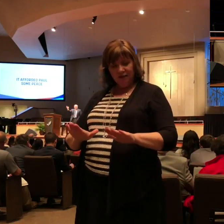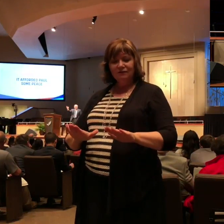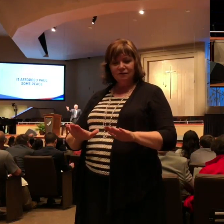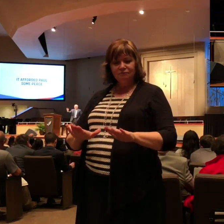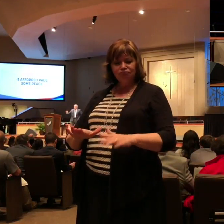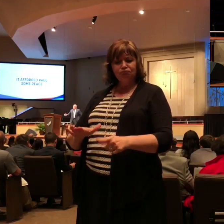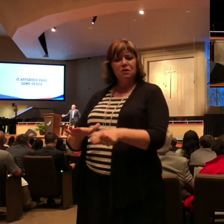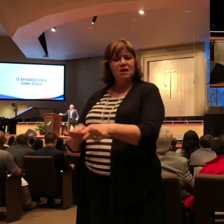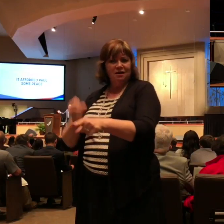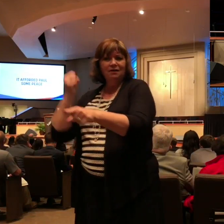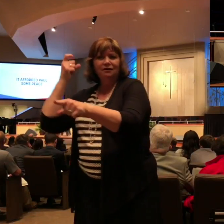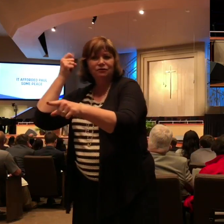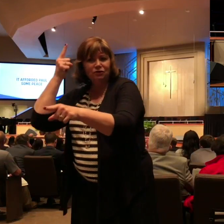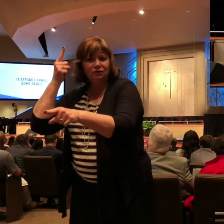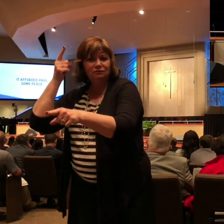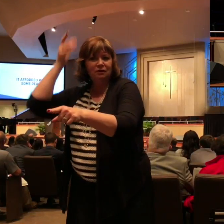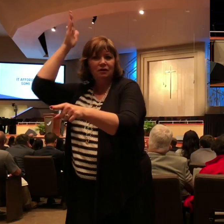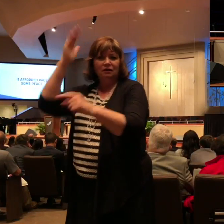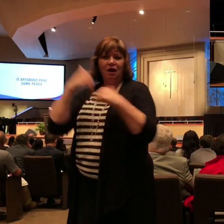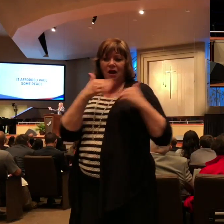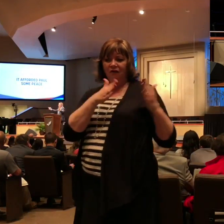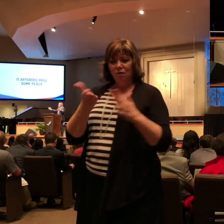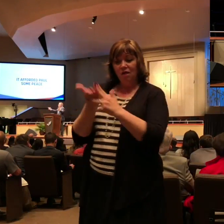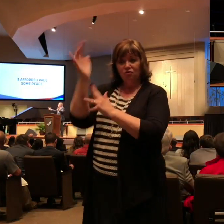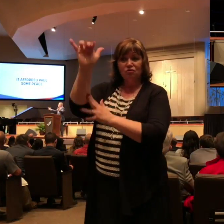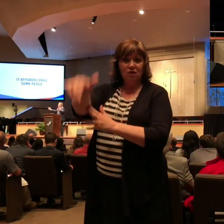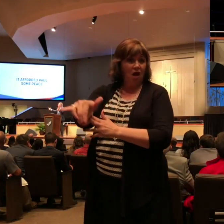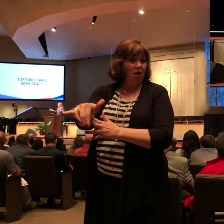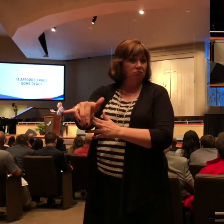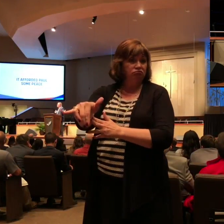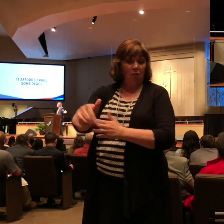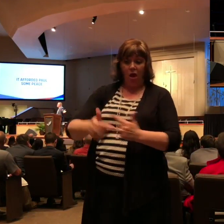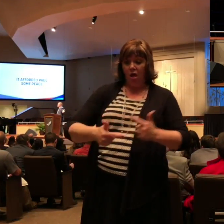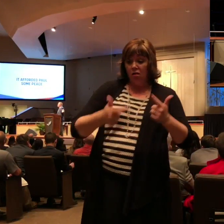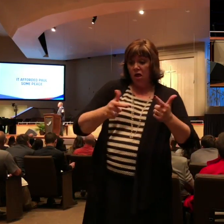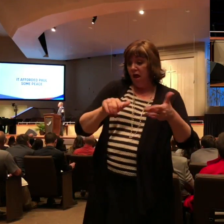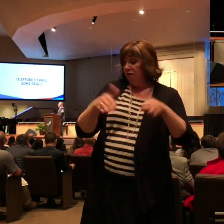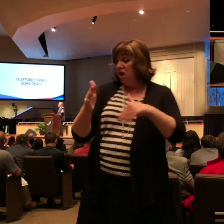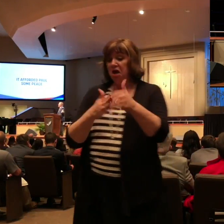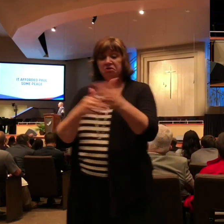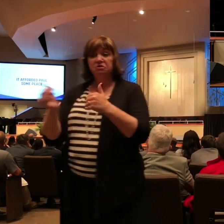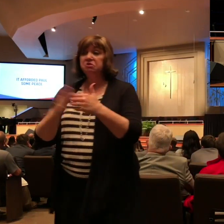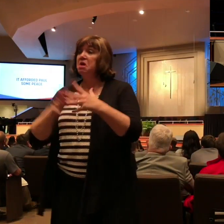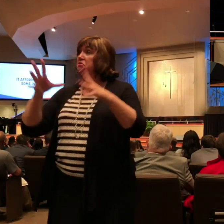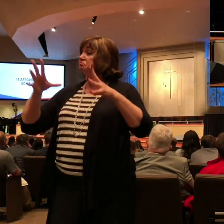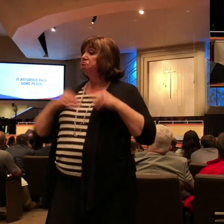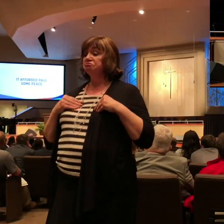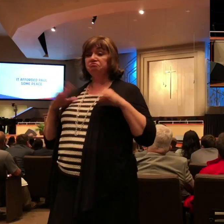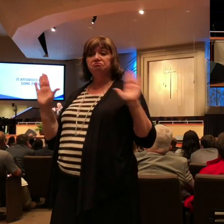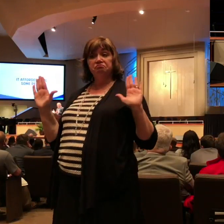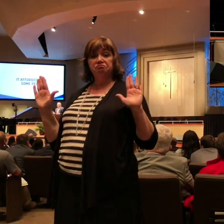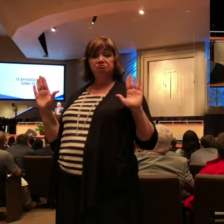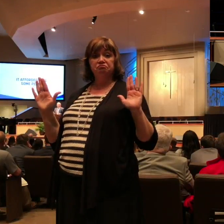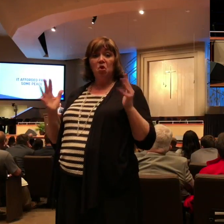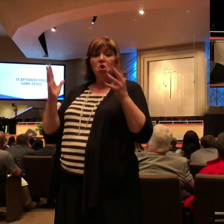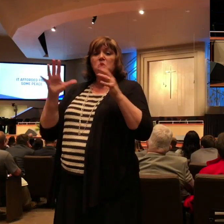I'm doing and even the outcome life or death doesn't matter I'm here